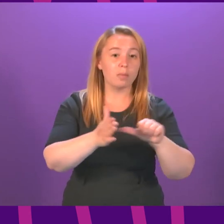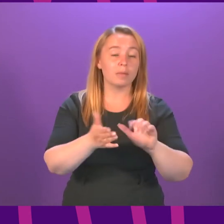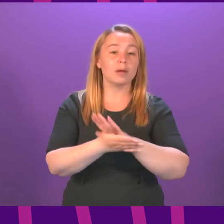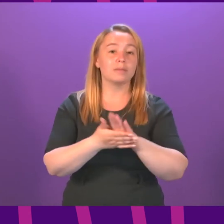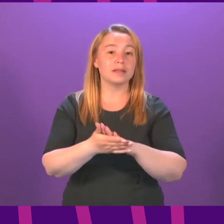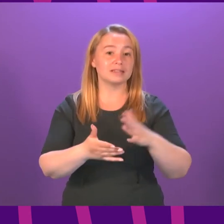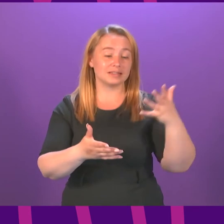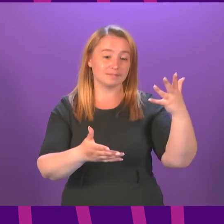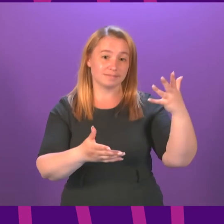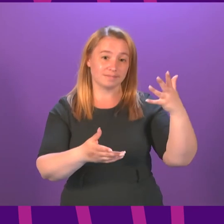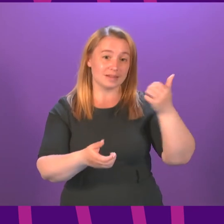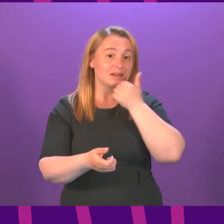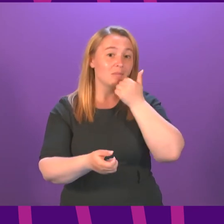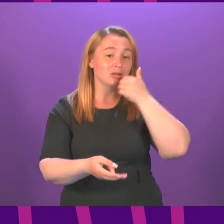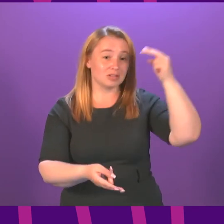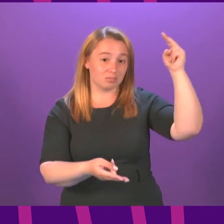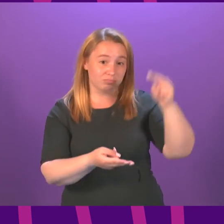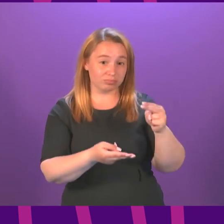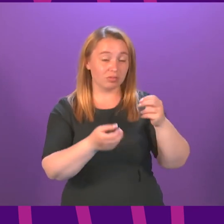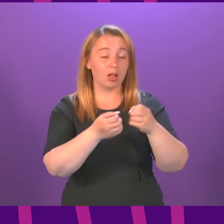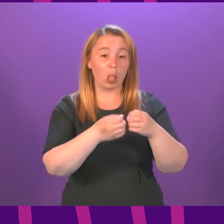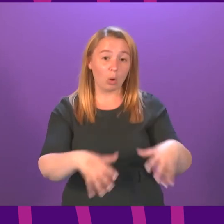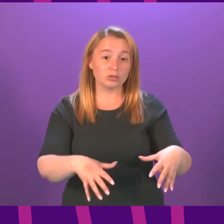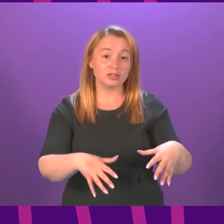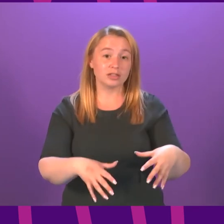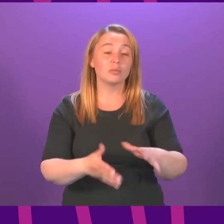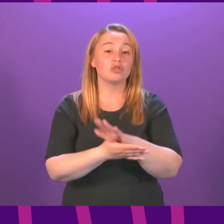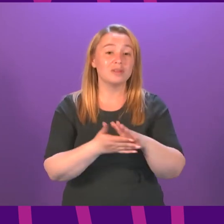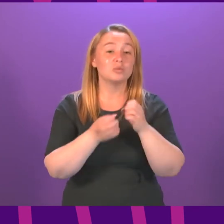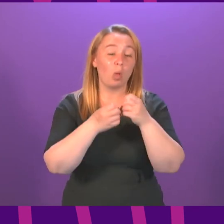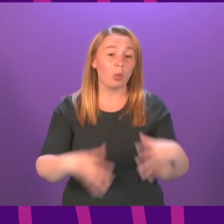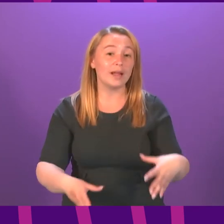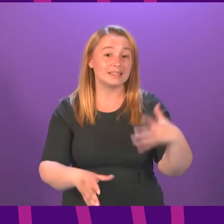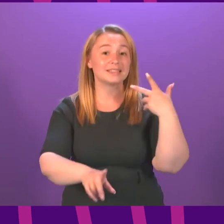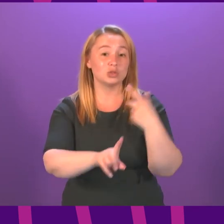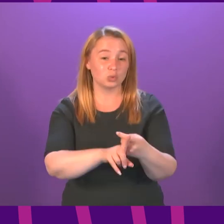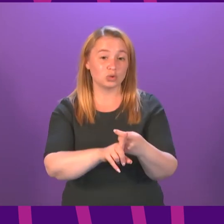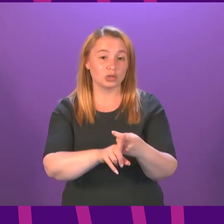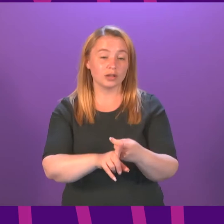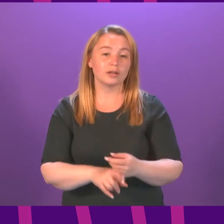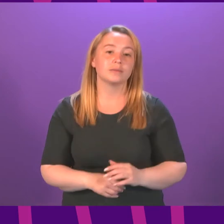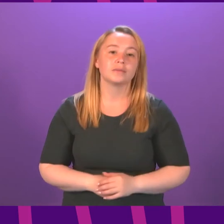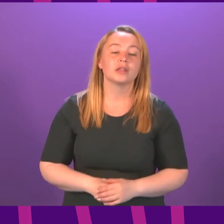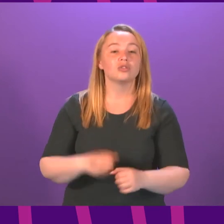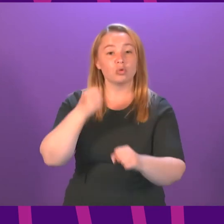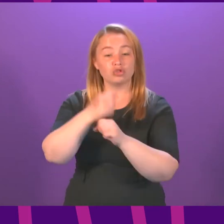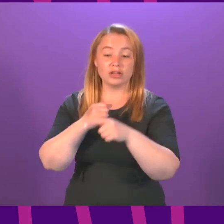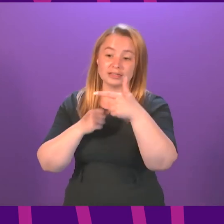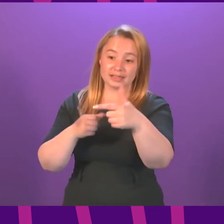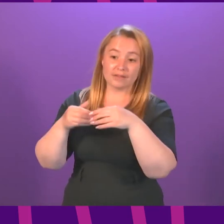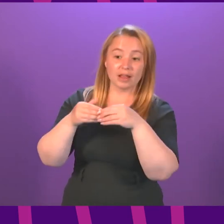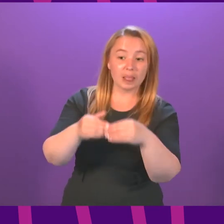mass vaccination it will lead to mass wastage so what response does the first minister hope will come from the G7 leaders